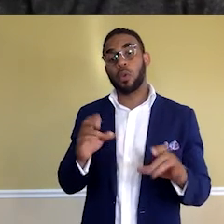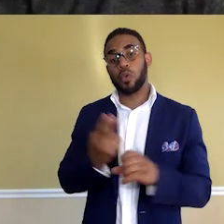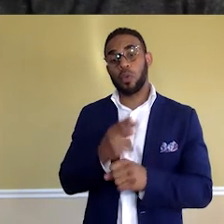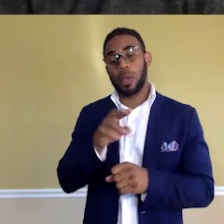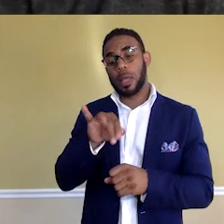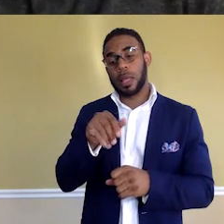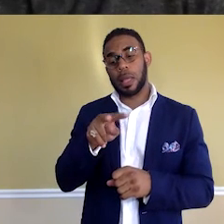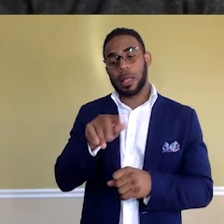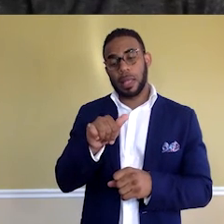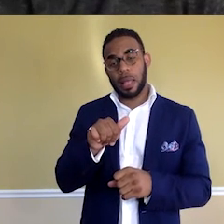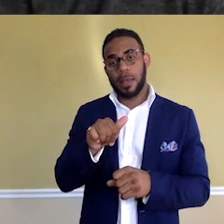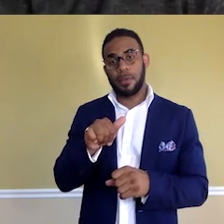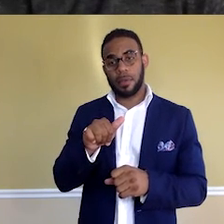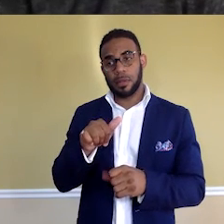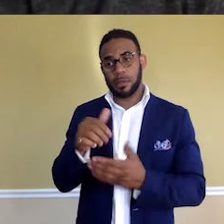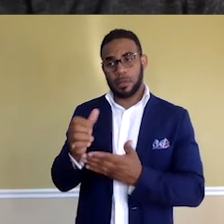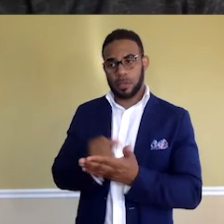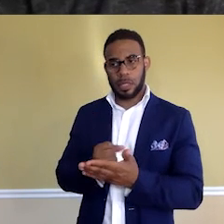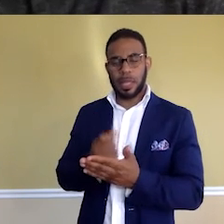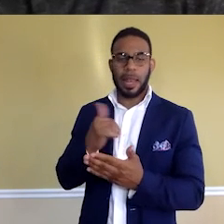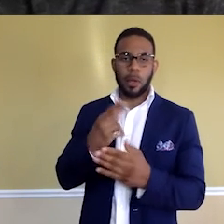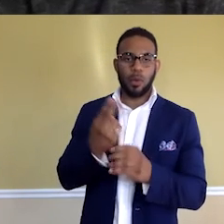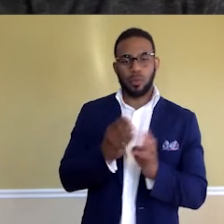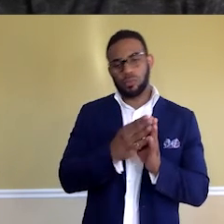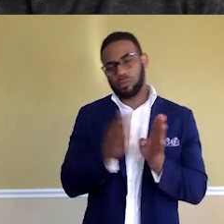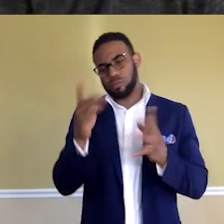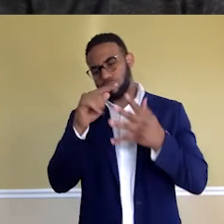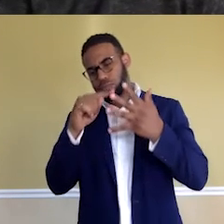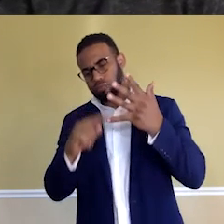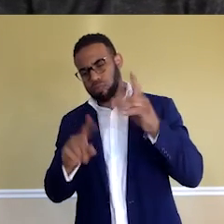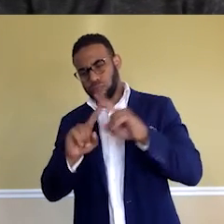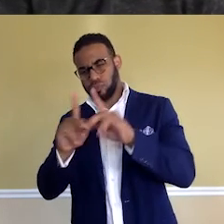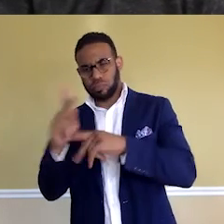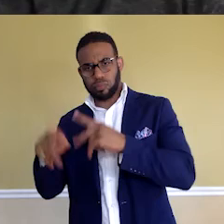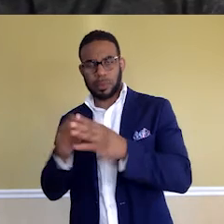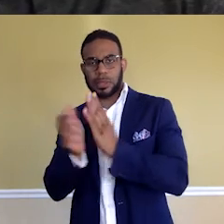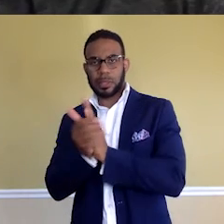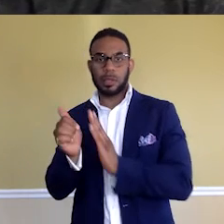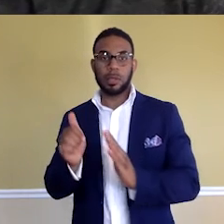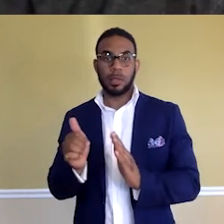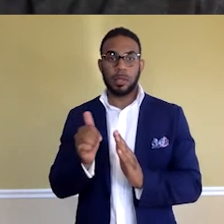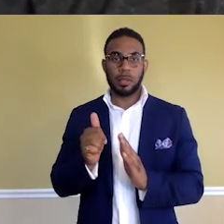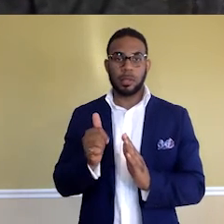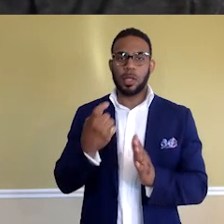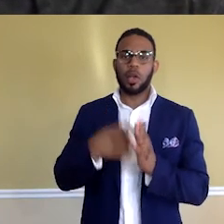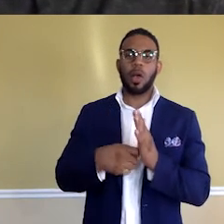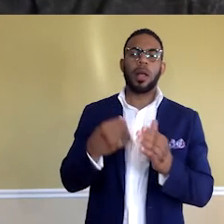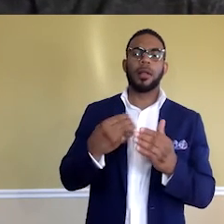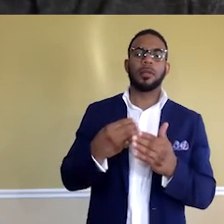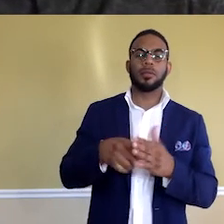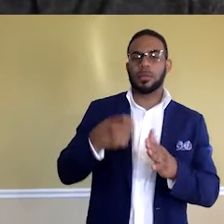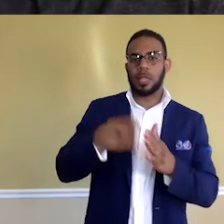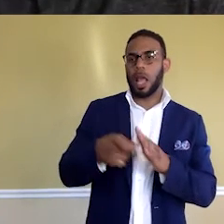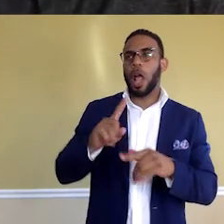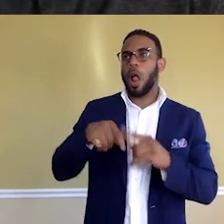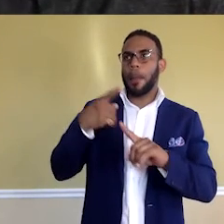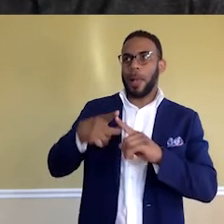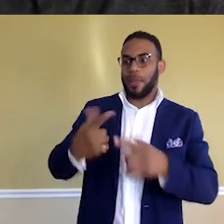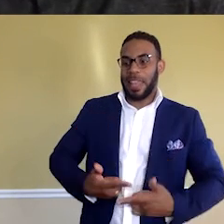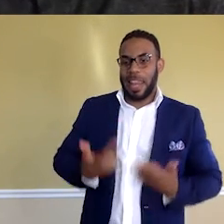and Kotlin for Android, but now we're using Flutter for mobile app. So, it's cross-platform. So, it's all about the life, the improvement of